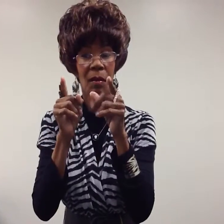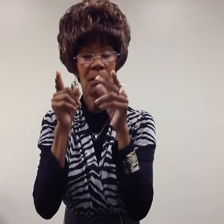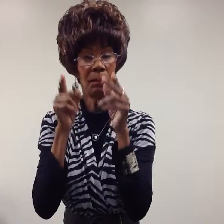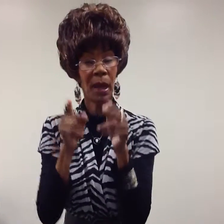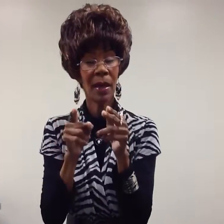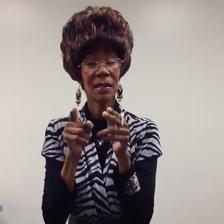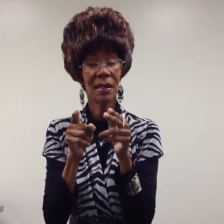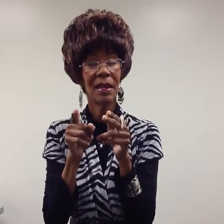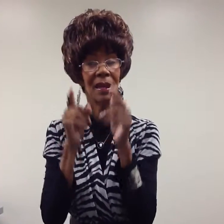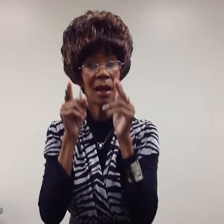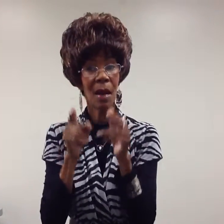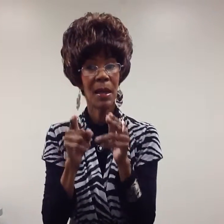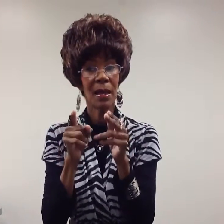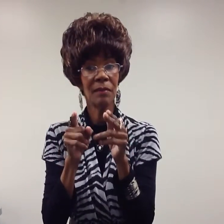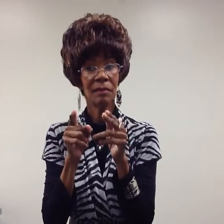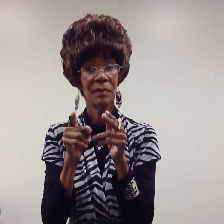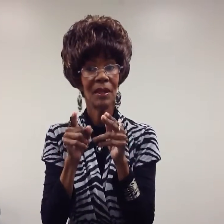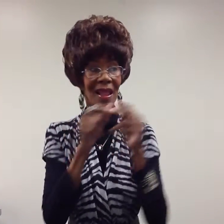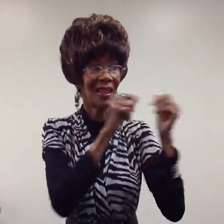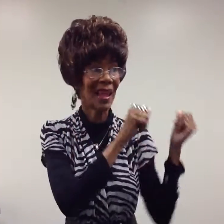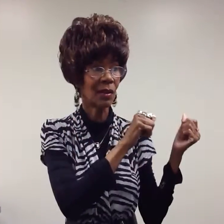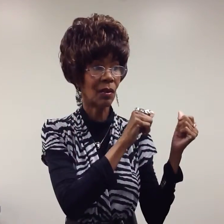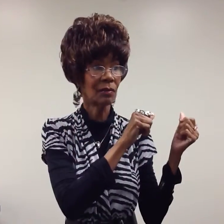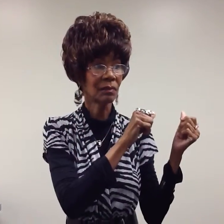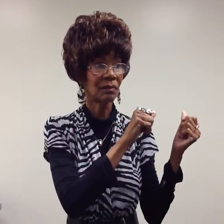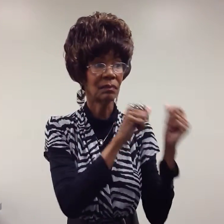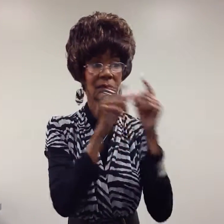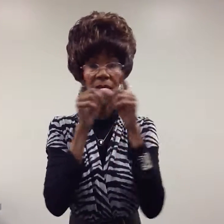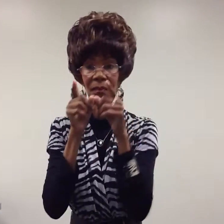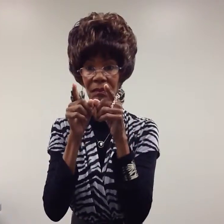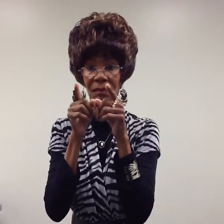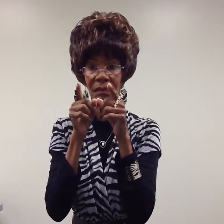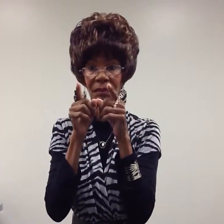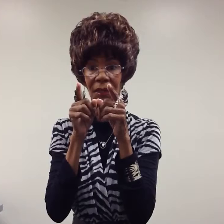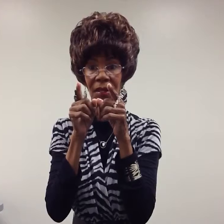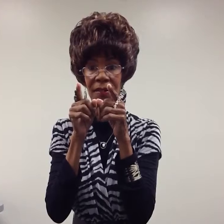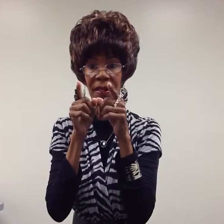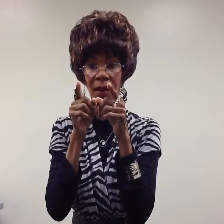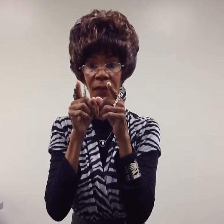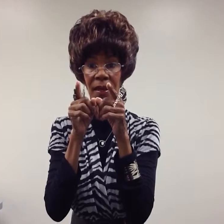but coming later. Listen carefully.